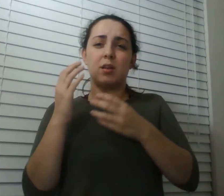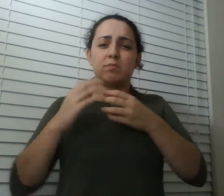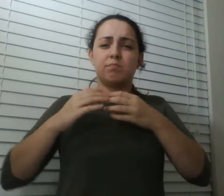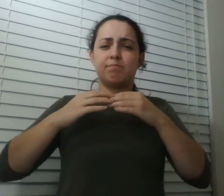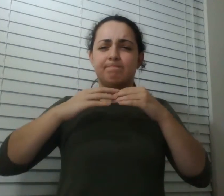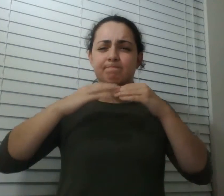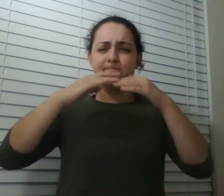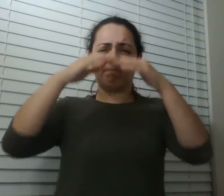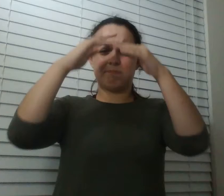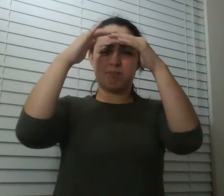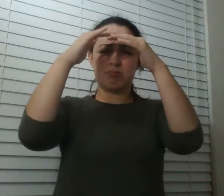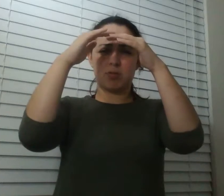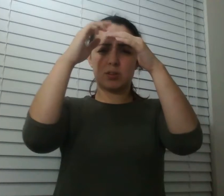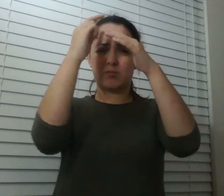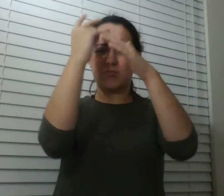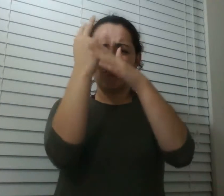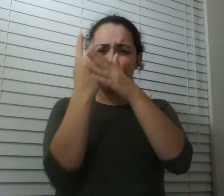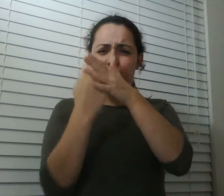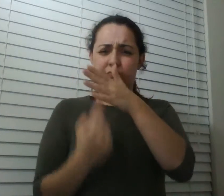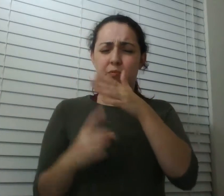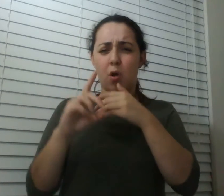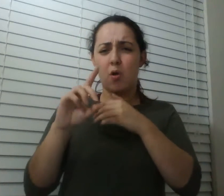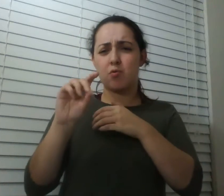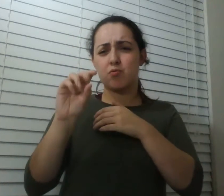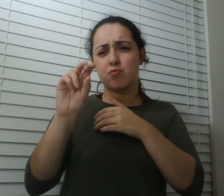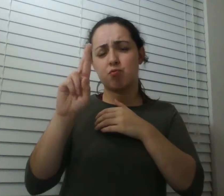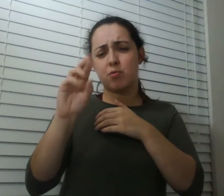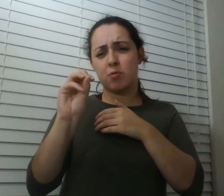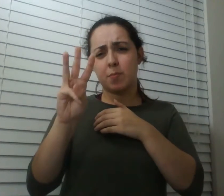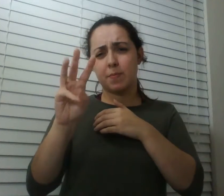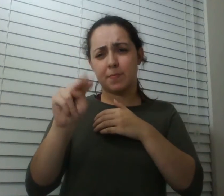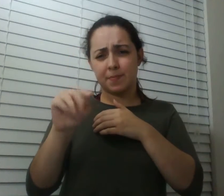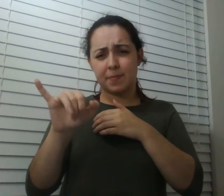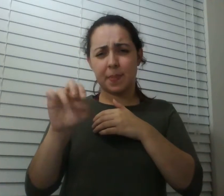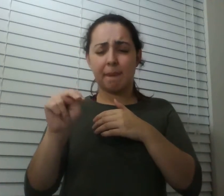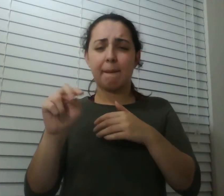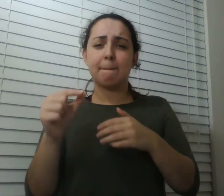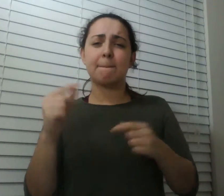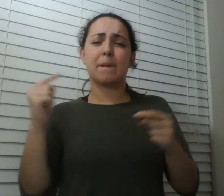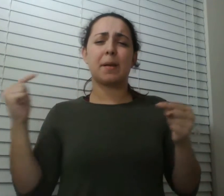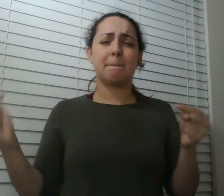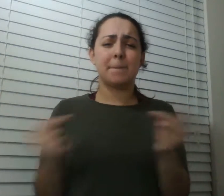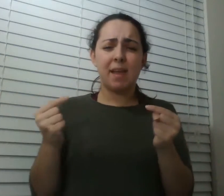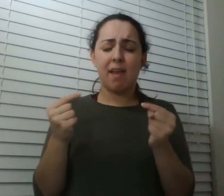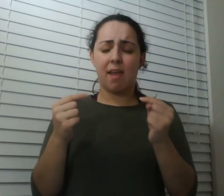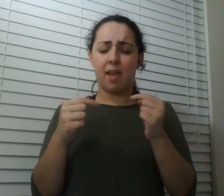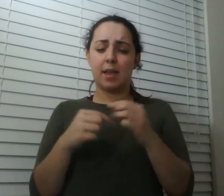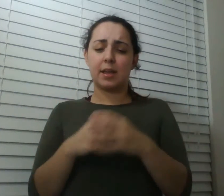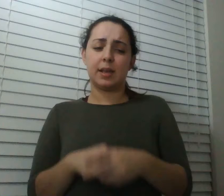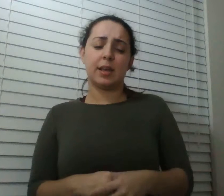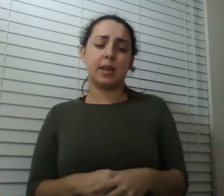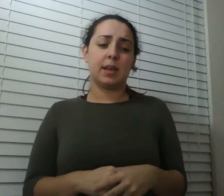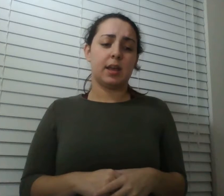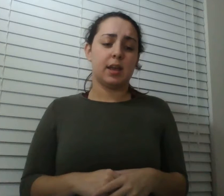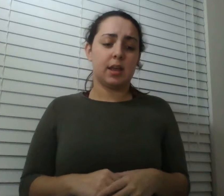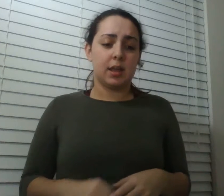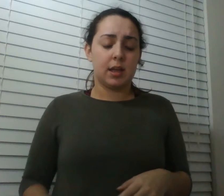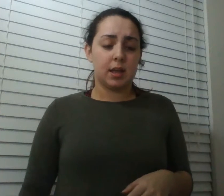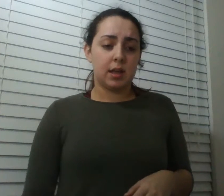drowning in this lake of pain and there was a horizon and when the contractions